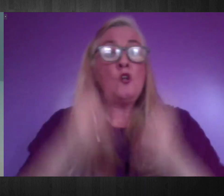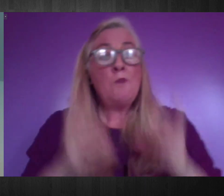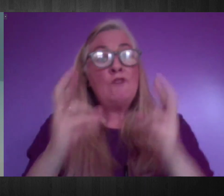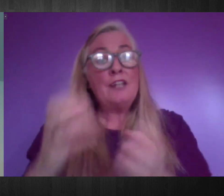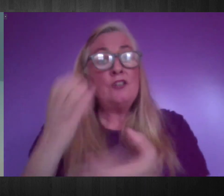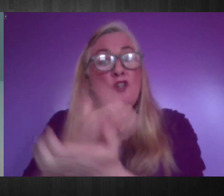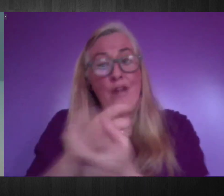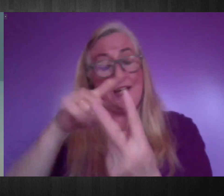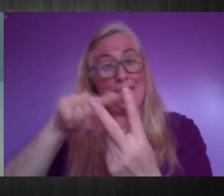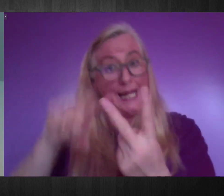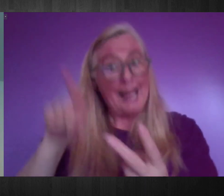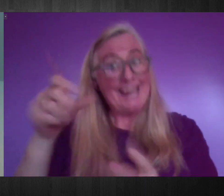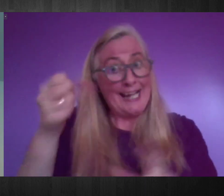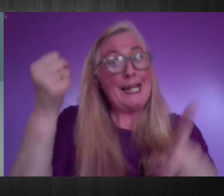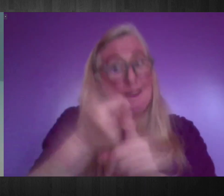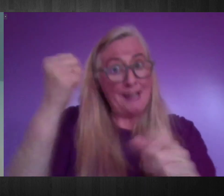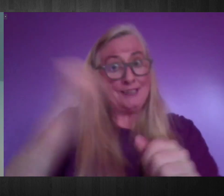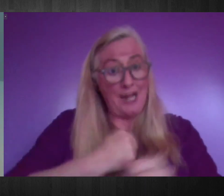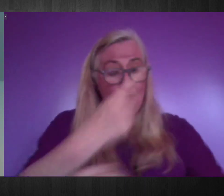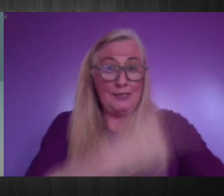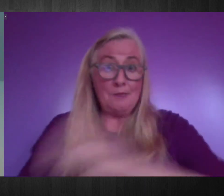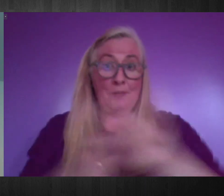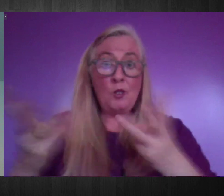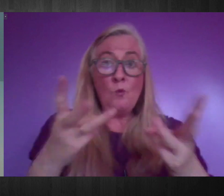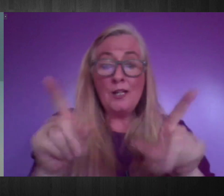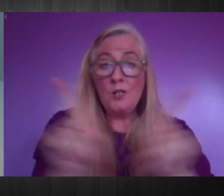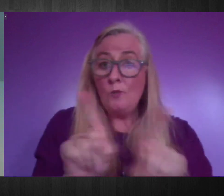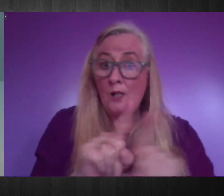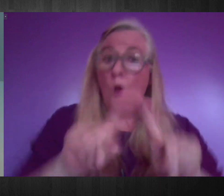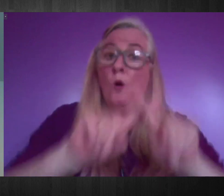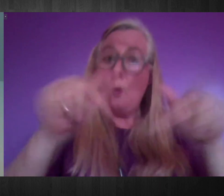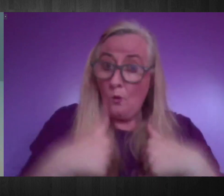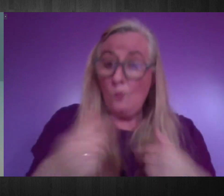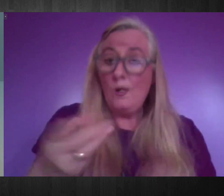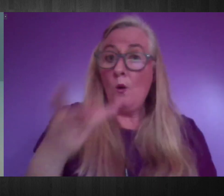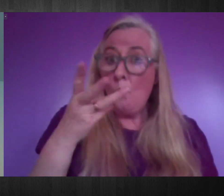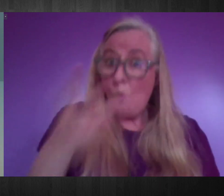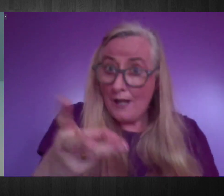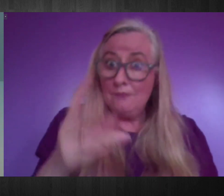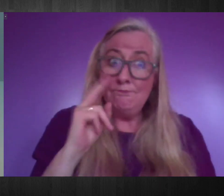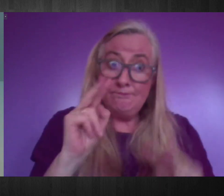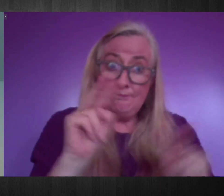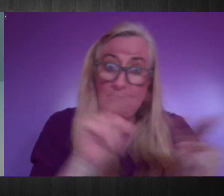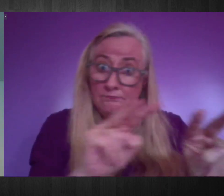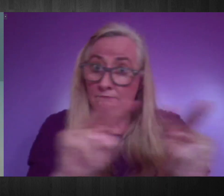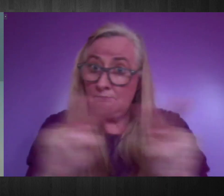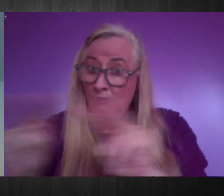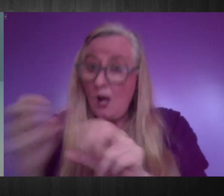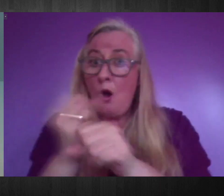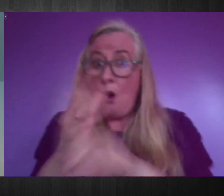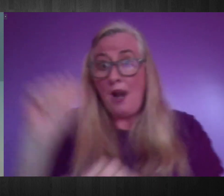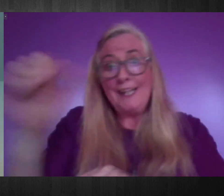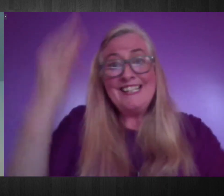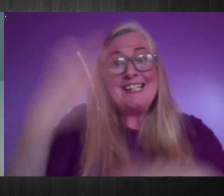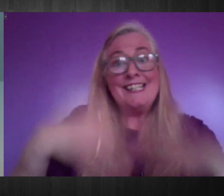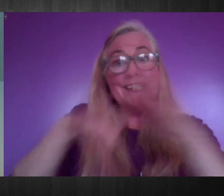on our disability rights work in these contexts. We will, nevertheless, be actively monitoring and responding to the state's first report on the